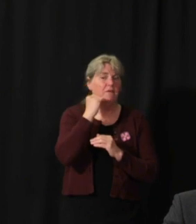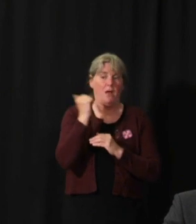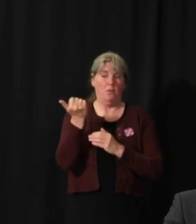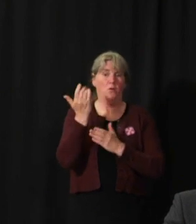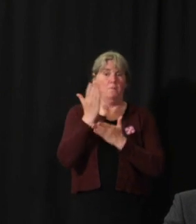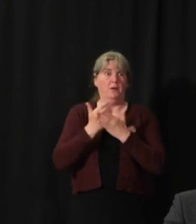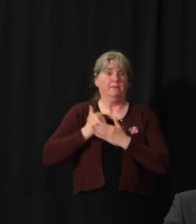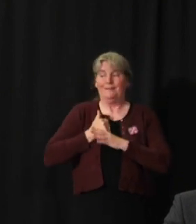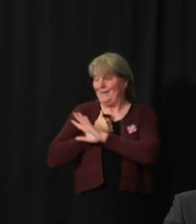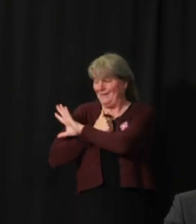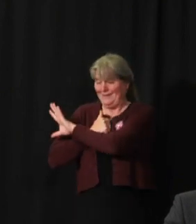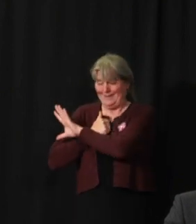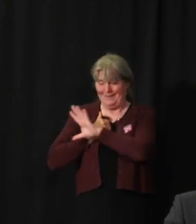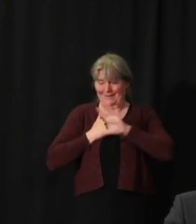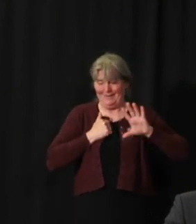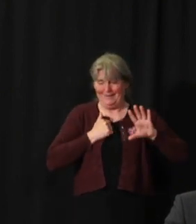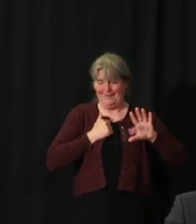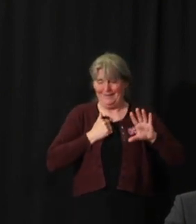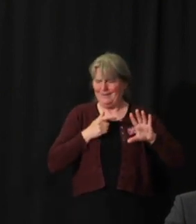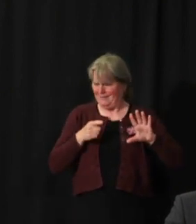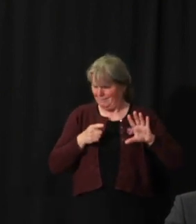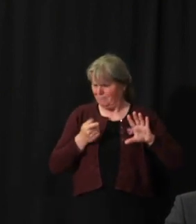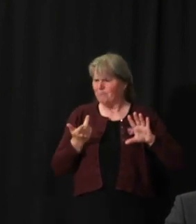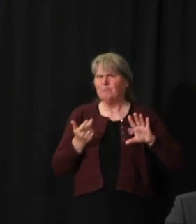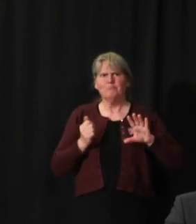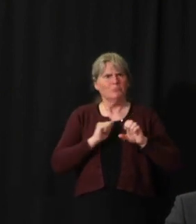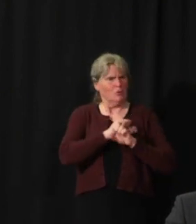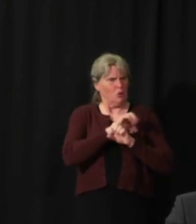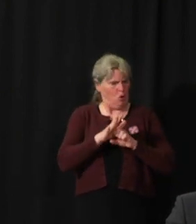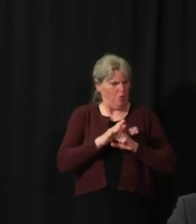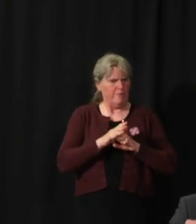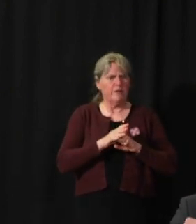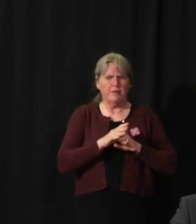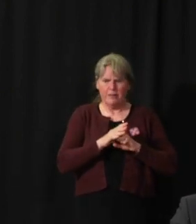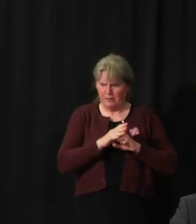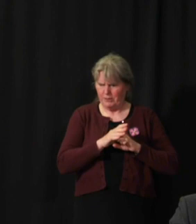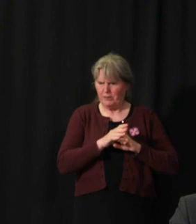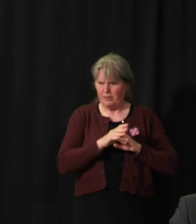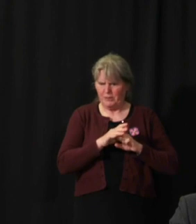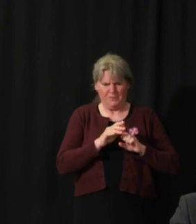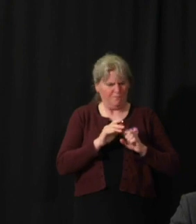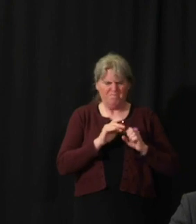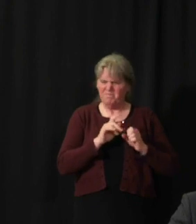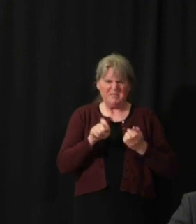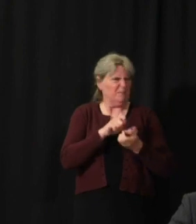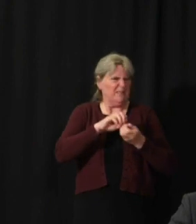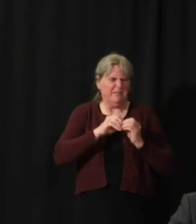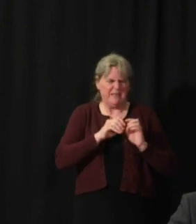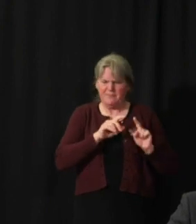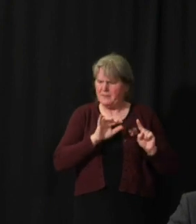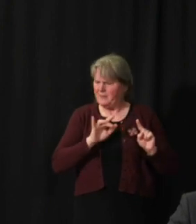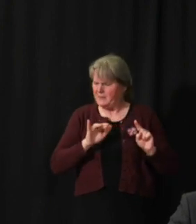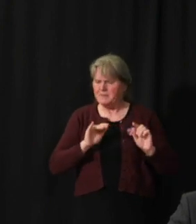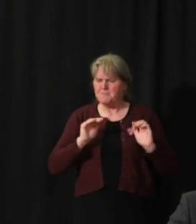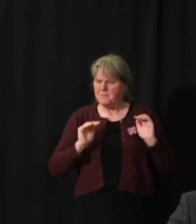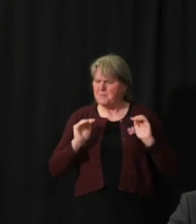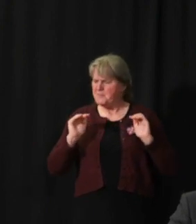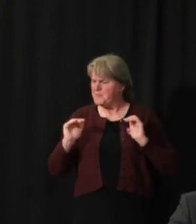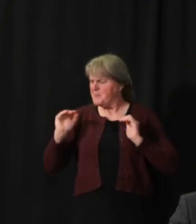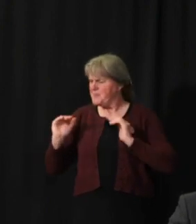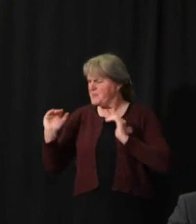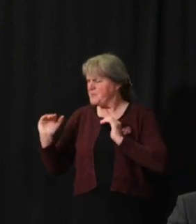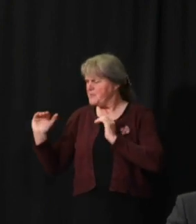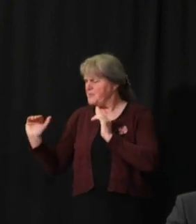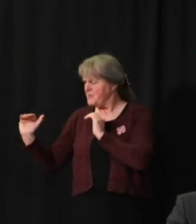Canada, the prevalence of COVID is at a certain number, and if we have an